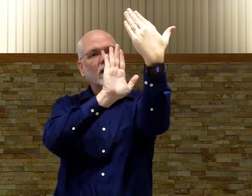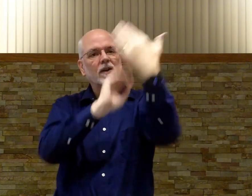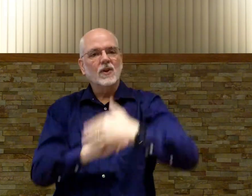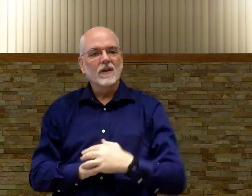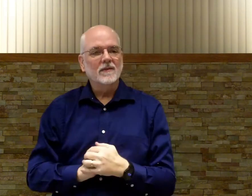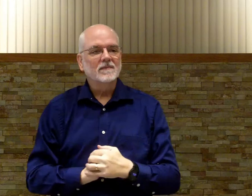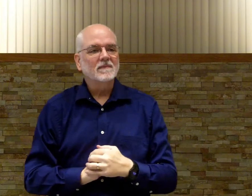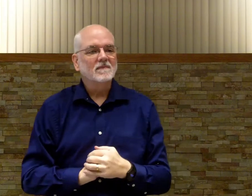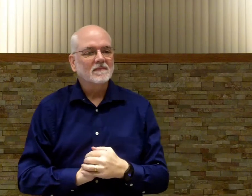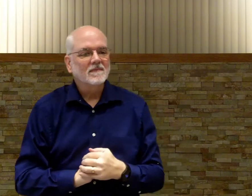front of each other